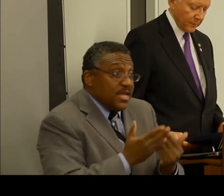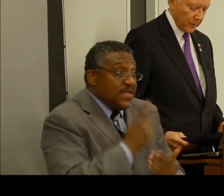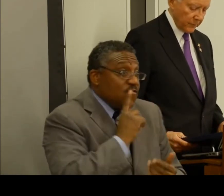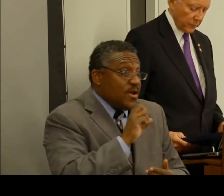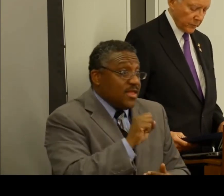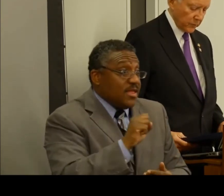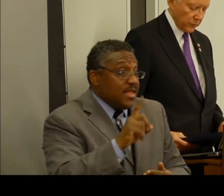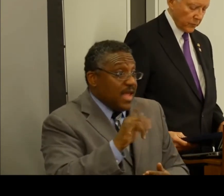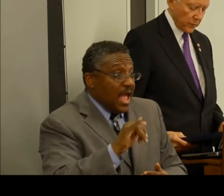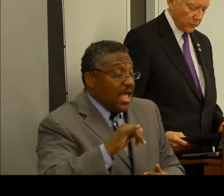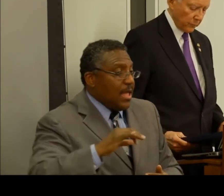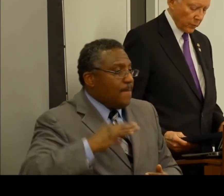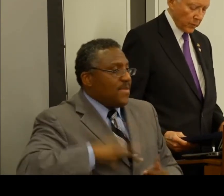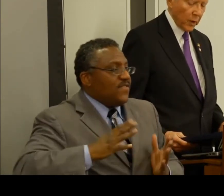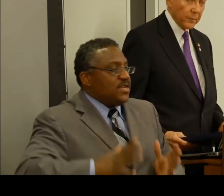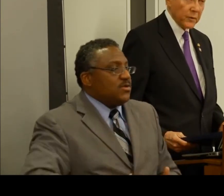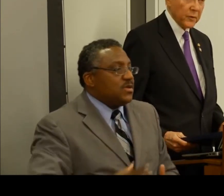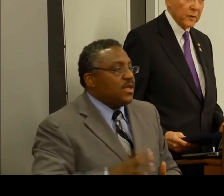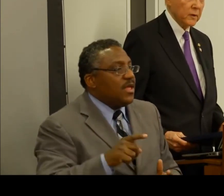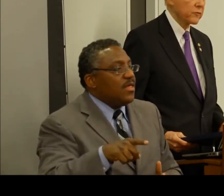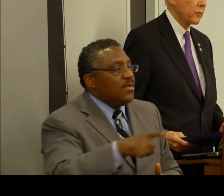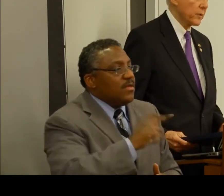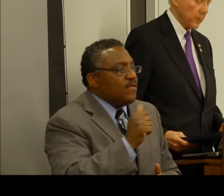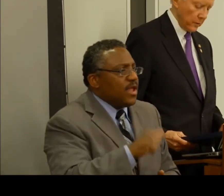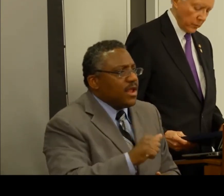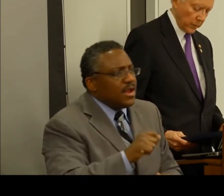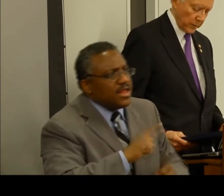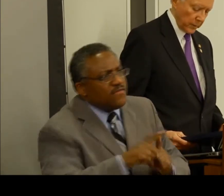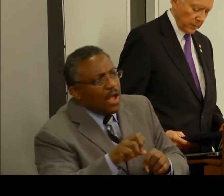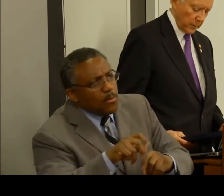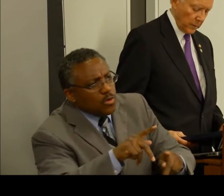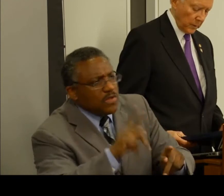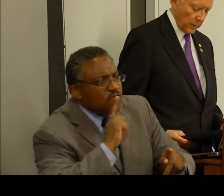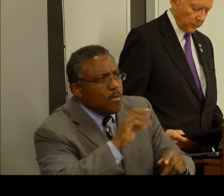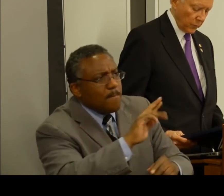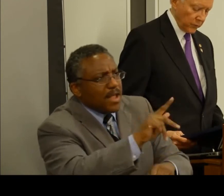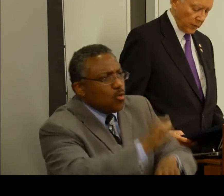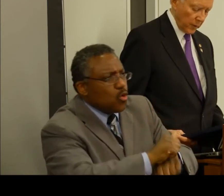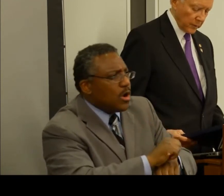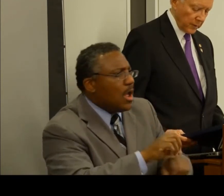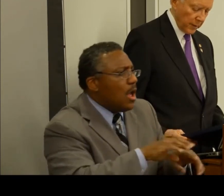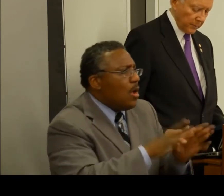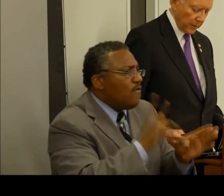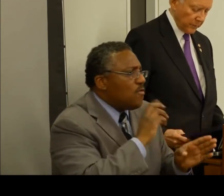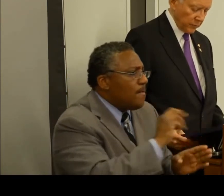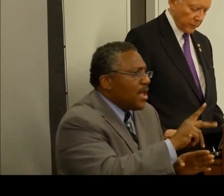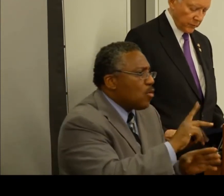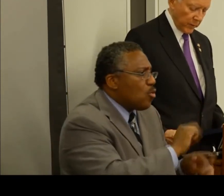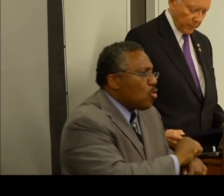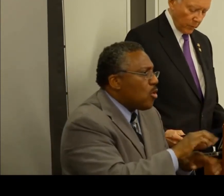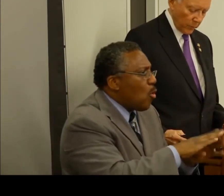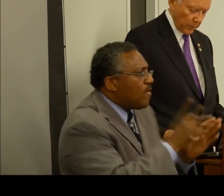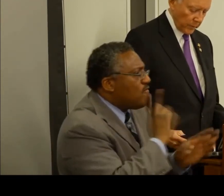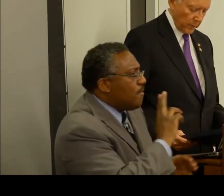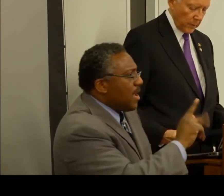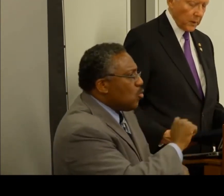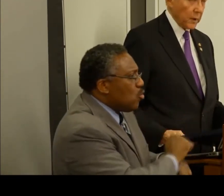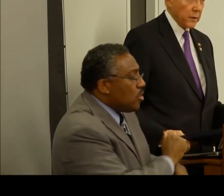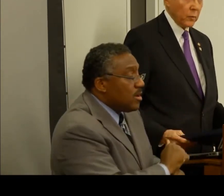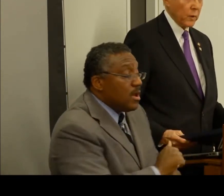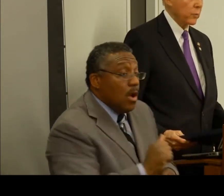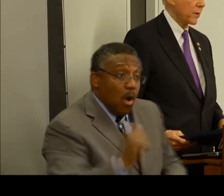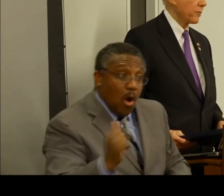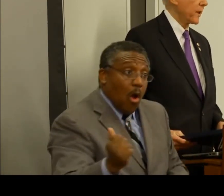willing DI beneficiaries to explore opportunities to return to work. Of course, not all DI beneficiaries are able to work